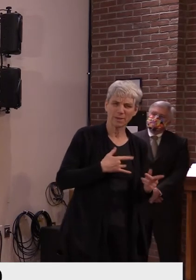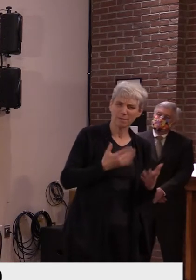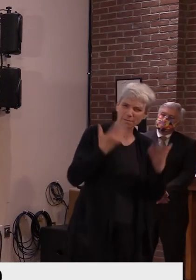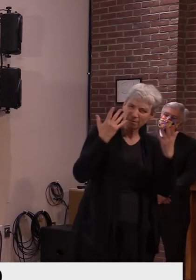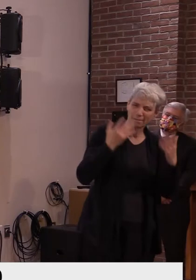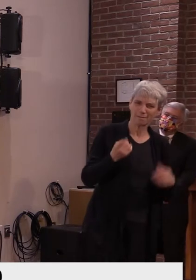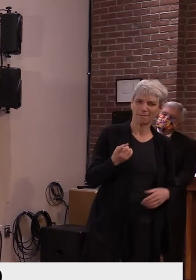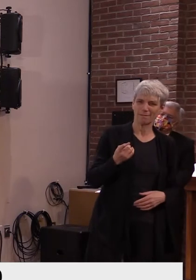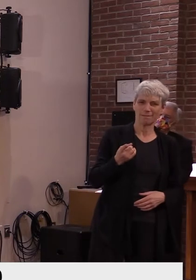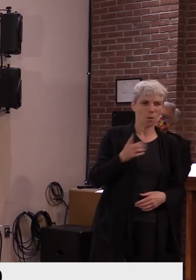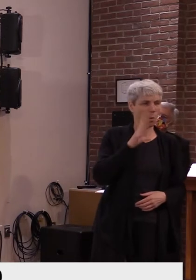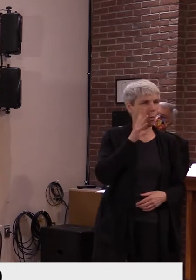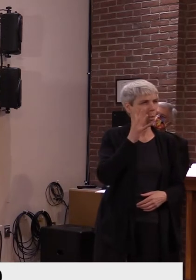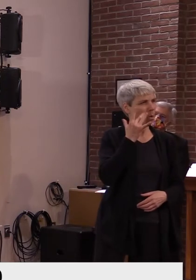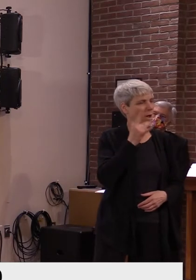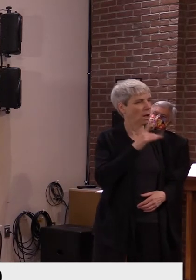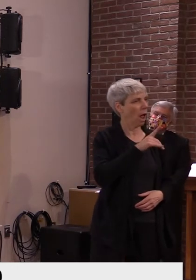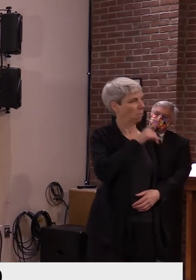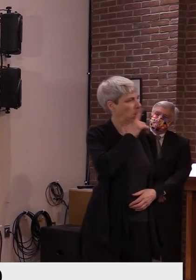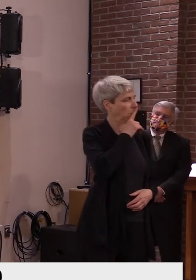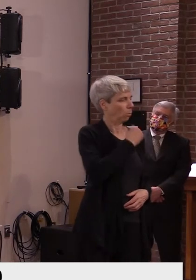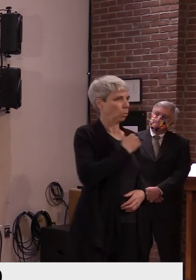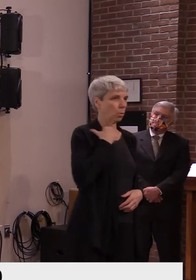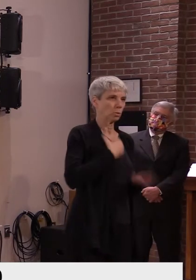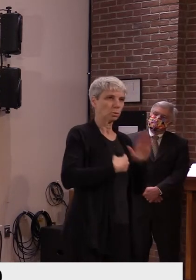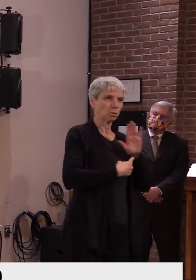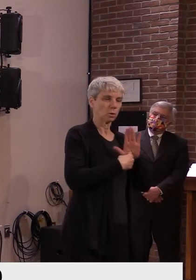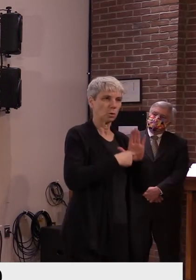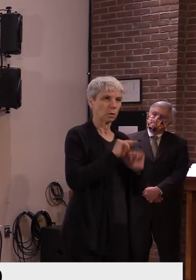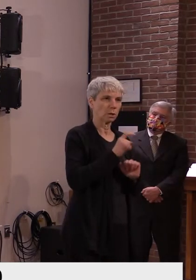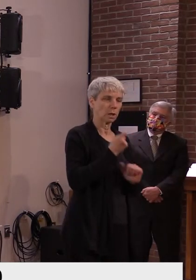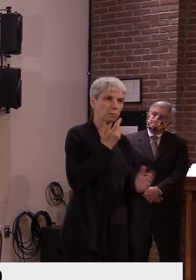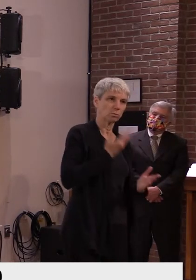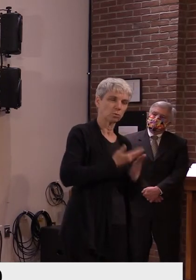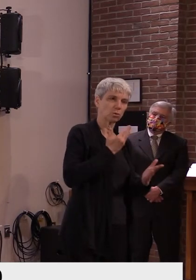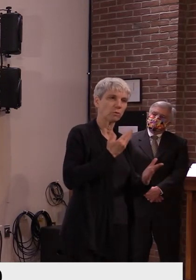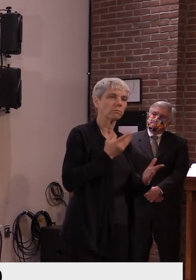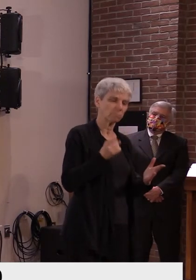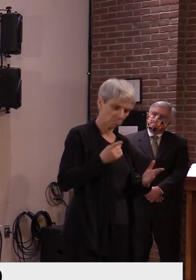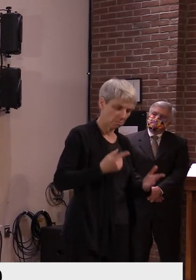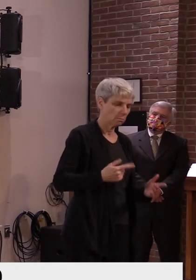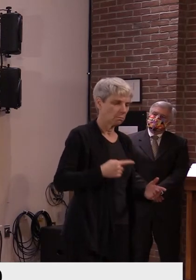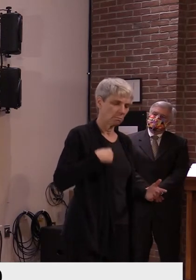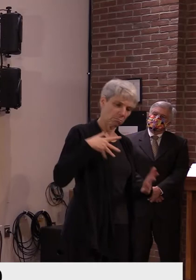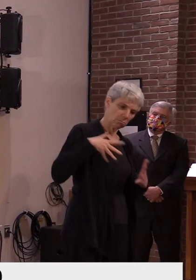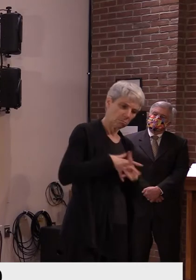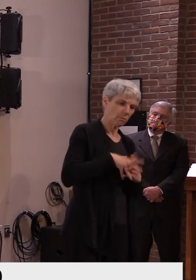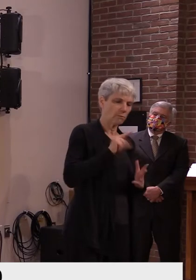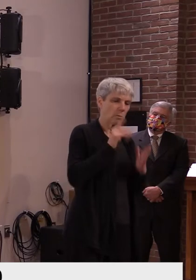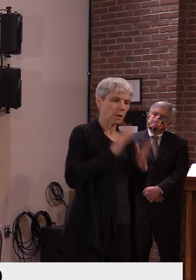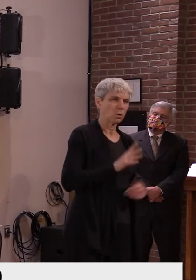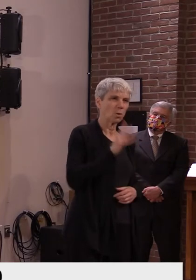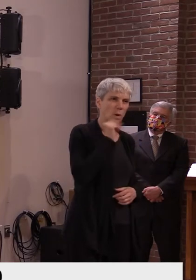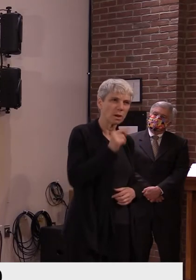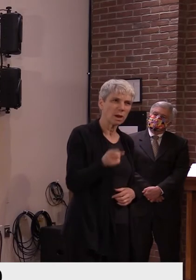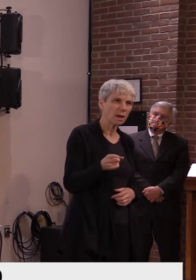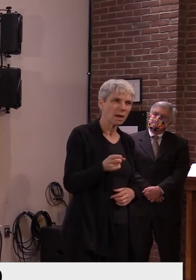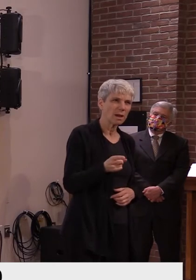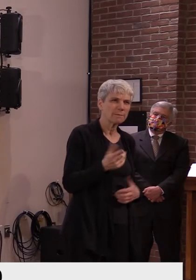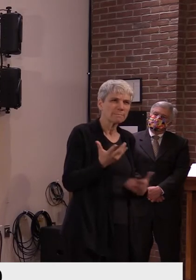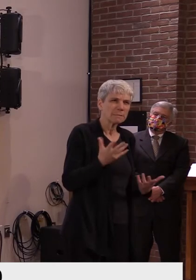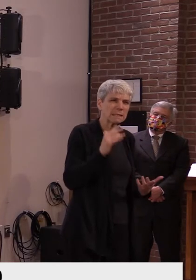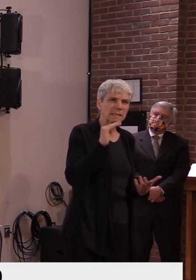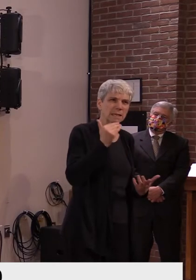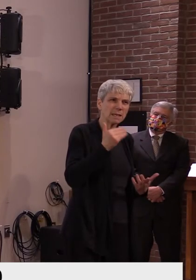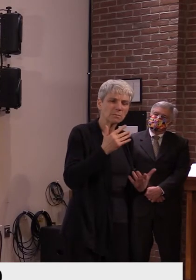show their qualified support or qualified for the job or, or maybe the qualifications to run